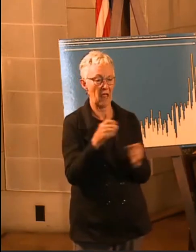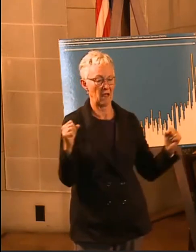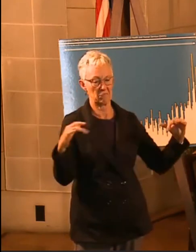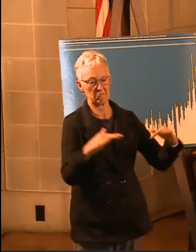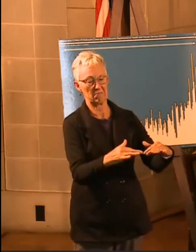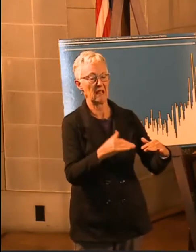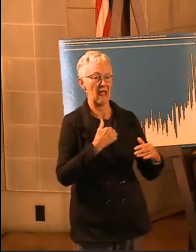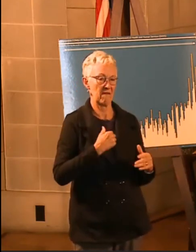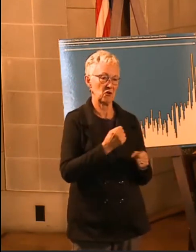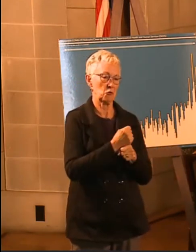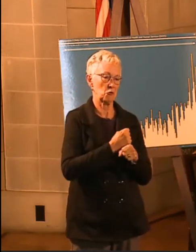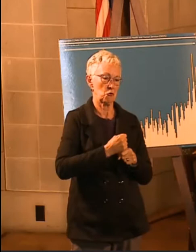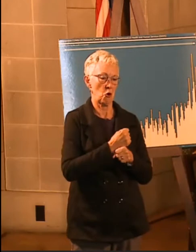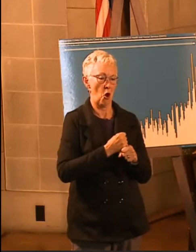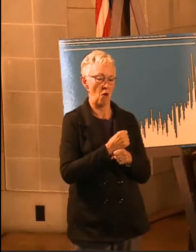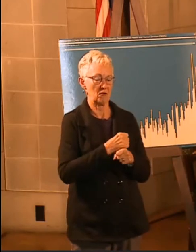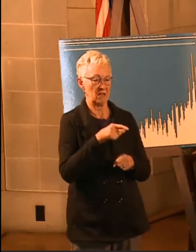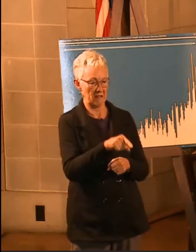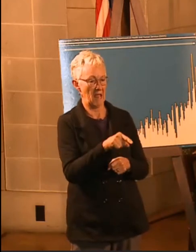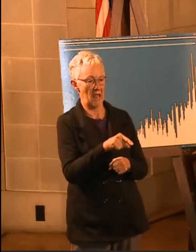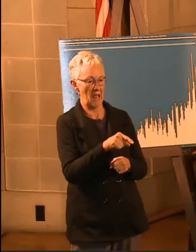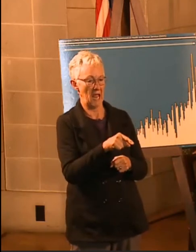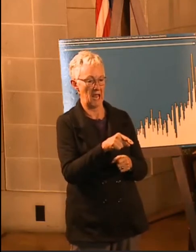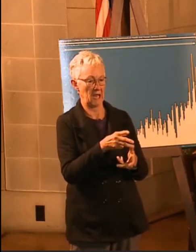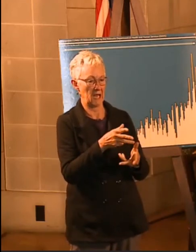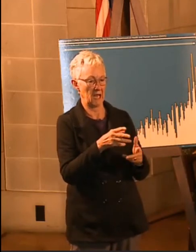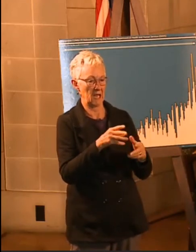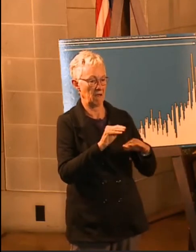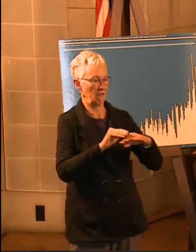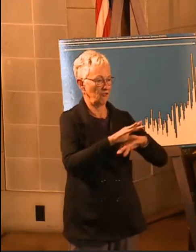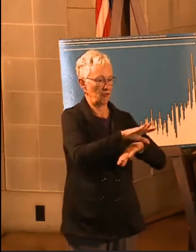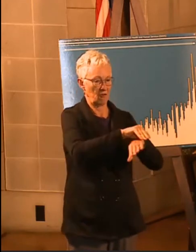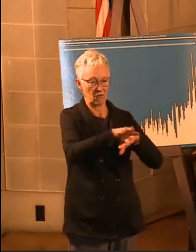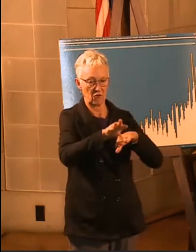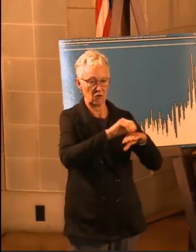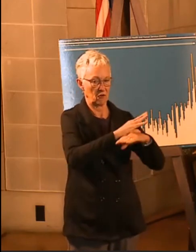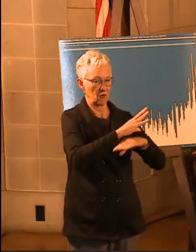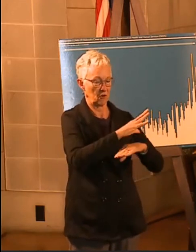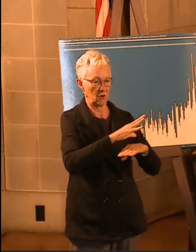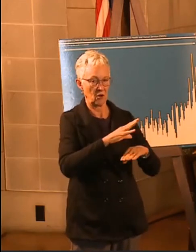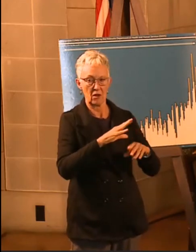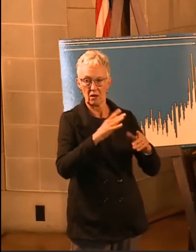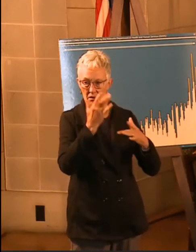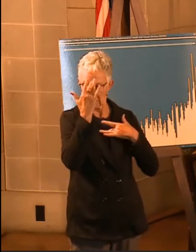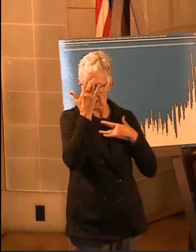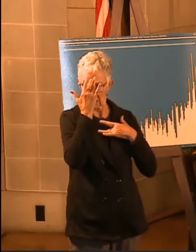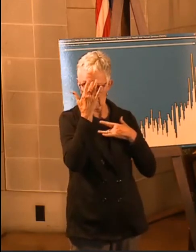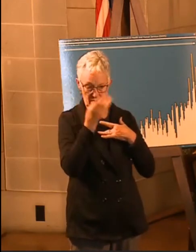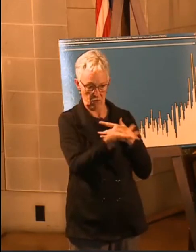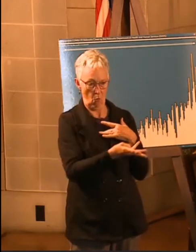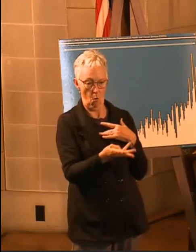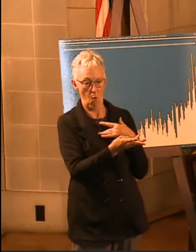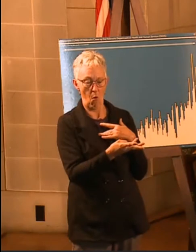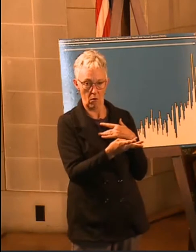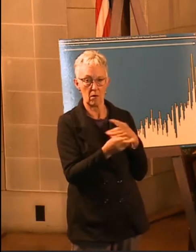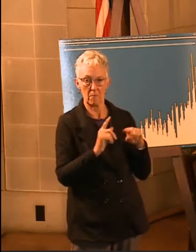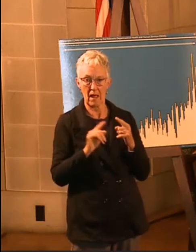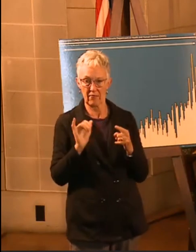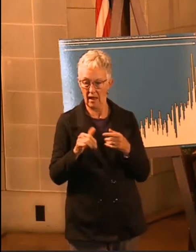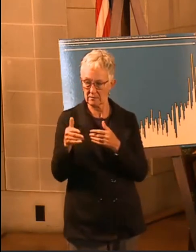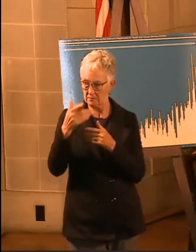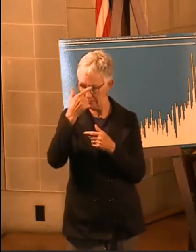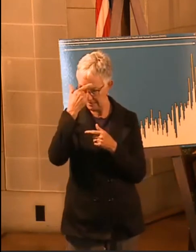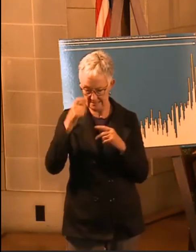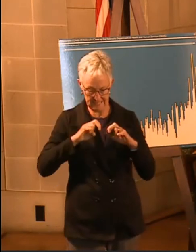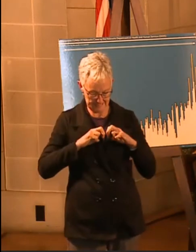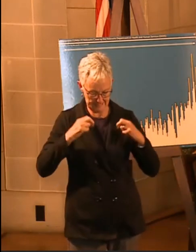giving it to each other and they to 12 other people. Again, not necessarily a big group of four people, but close contact is